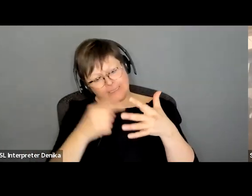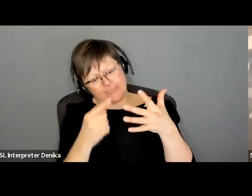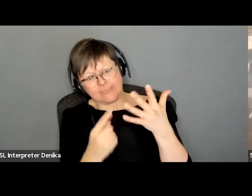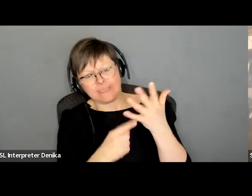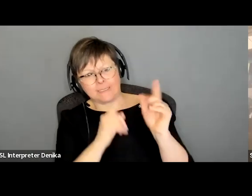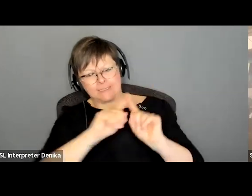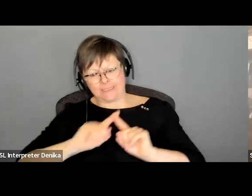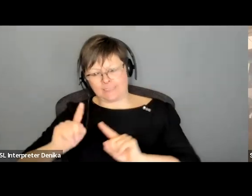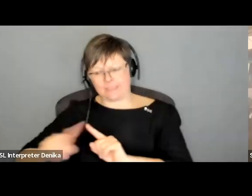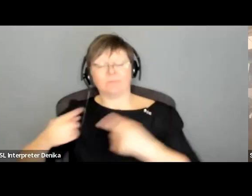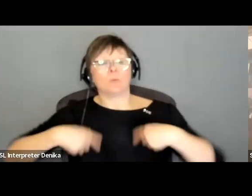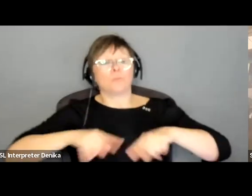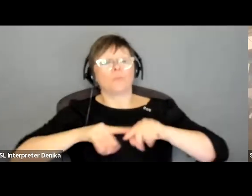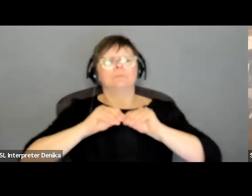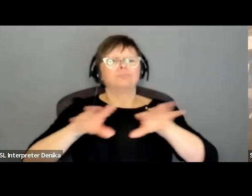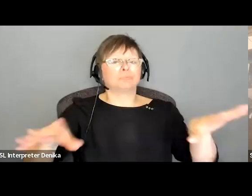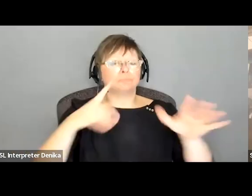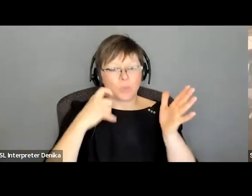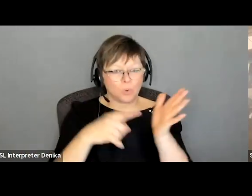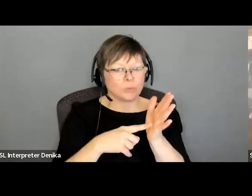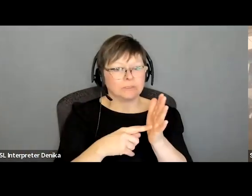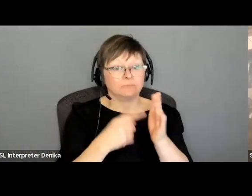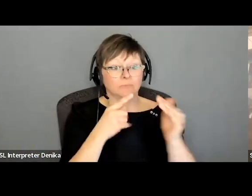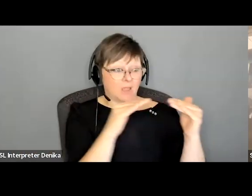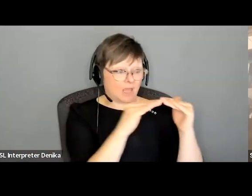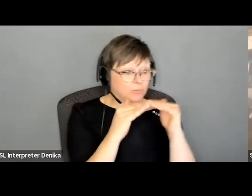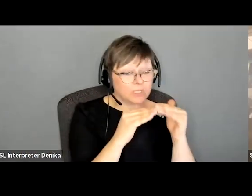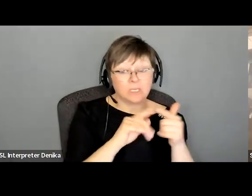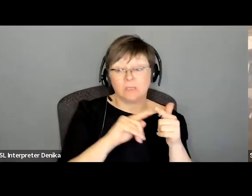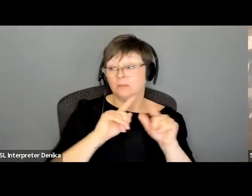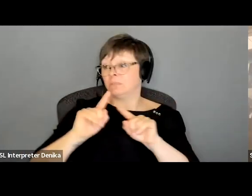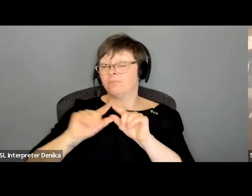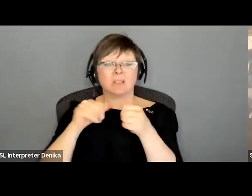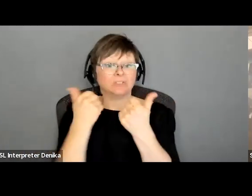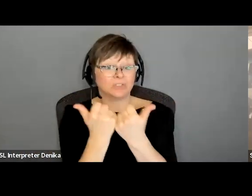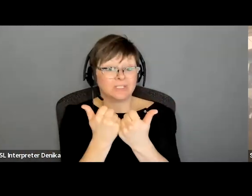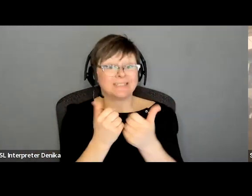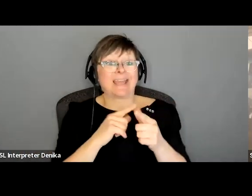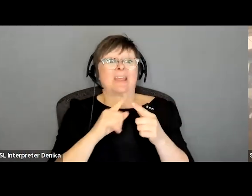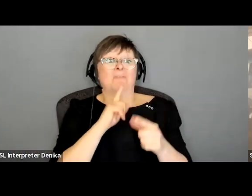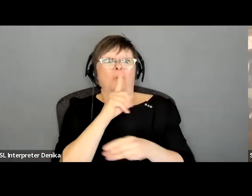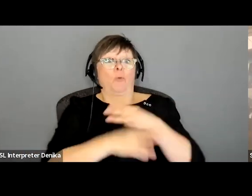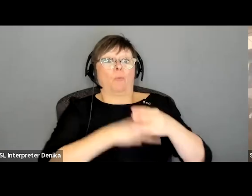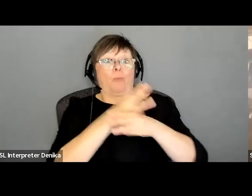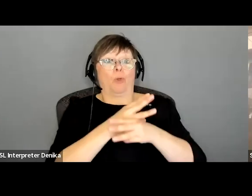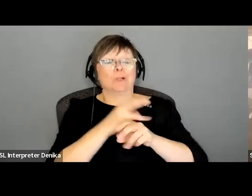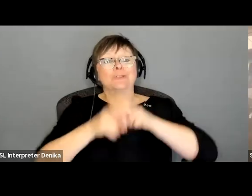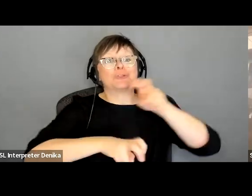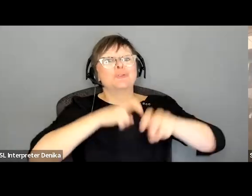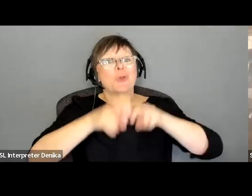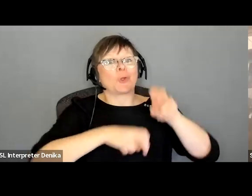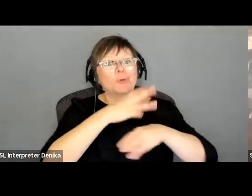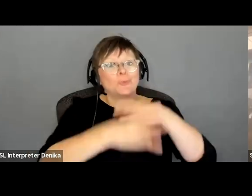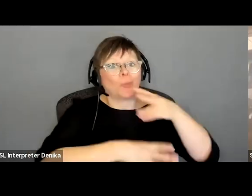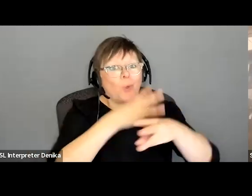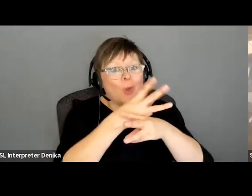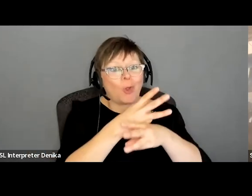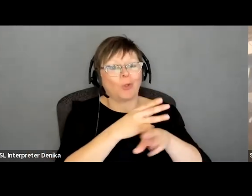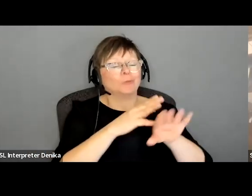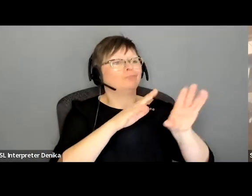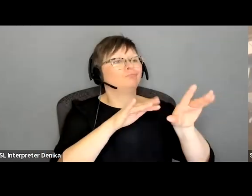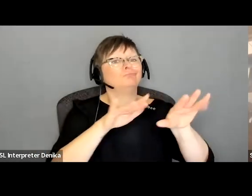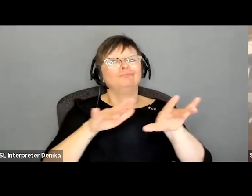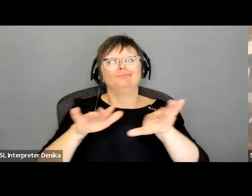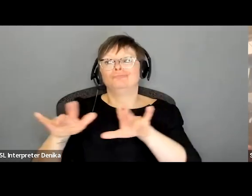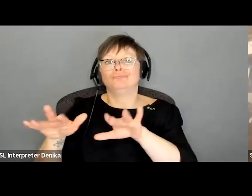put out notices through equity and then we'd also have to go into the real world like the circus world or wherever that may be and so